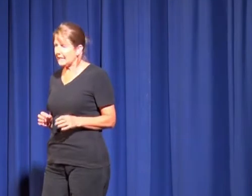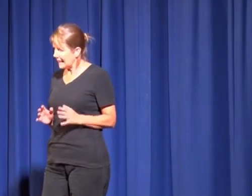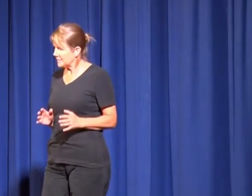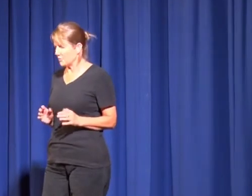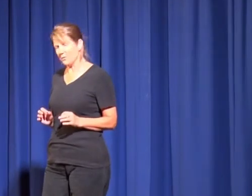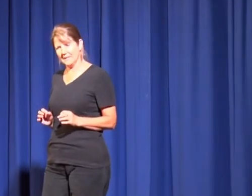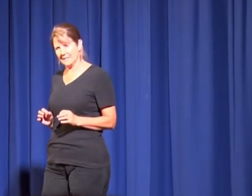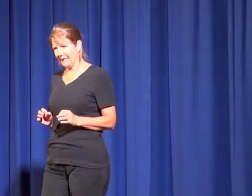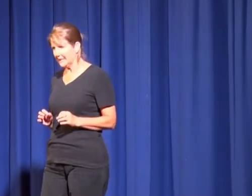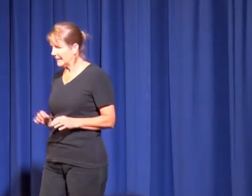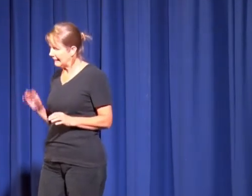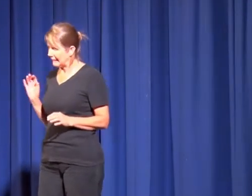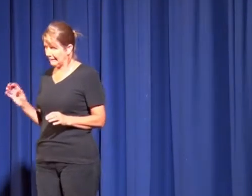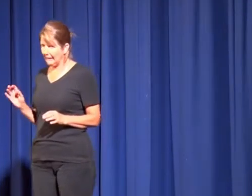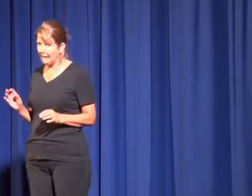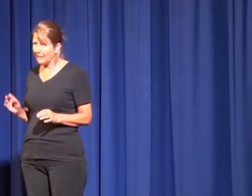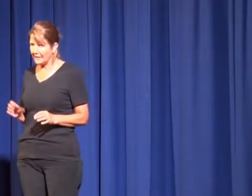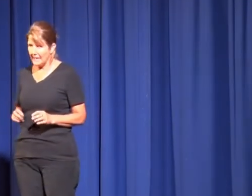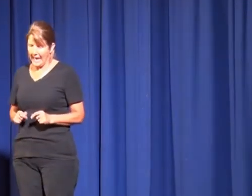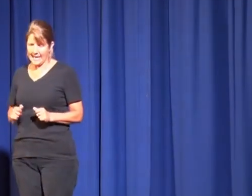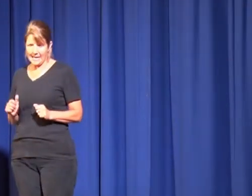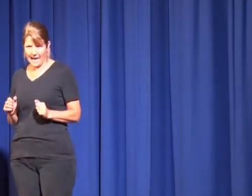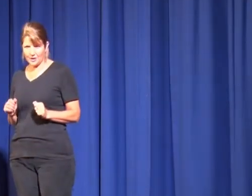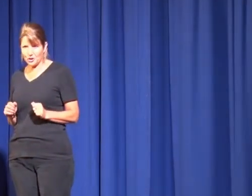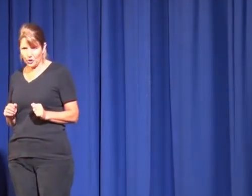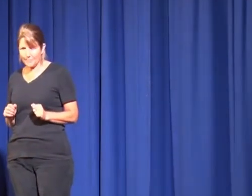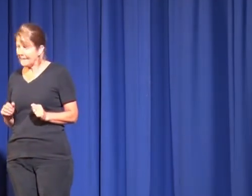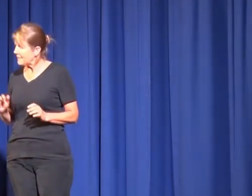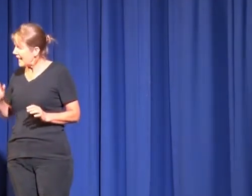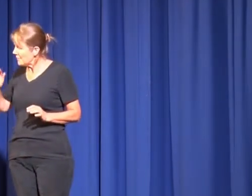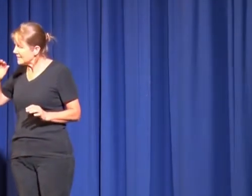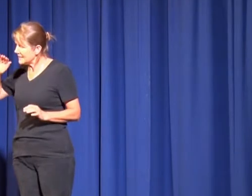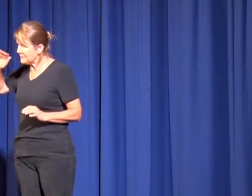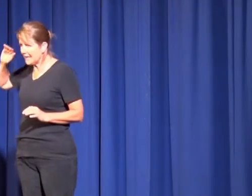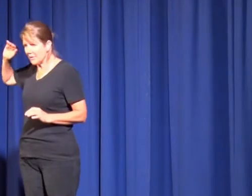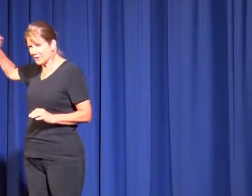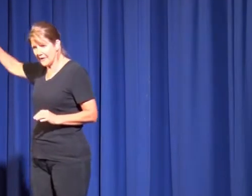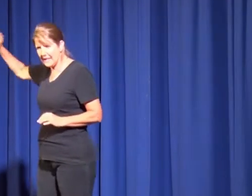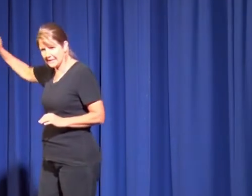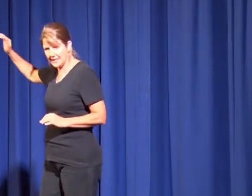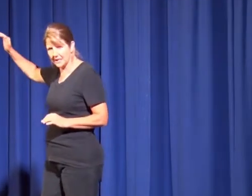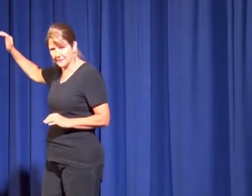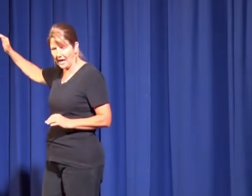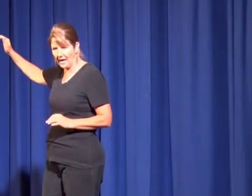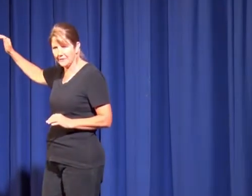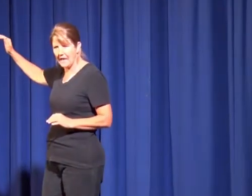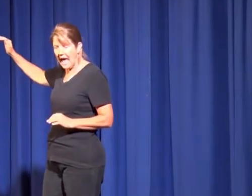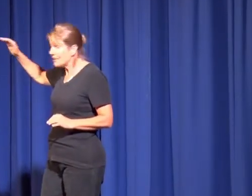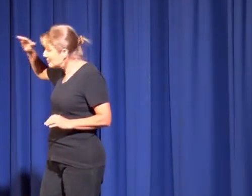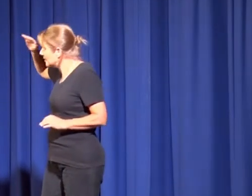and leg was a real spunk and he had a car and he had a job and it was as if Vicky was on the next hill of life and she was